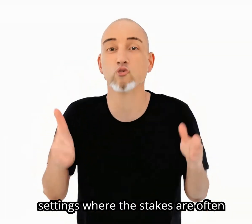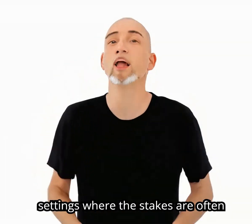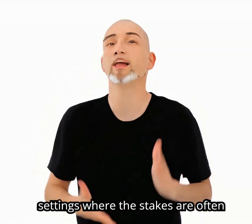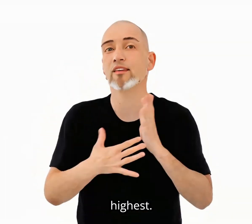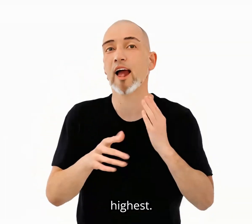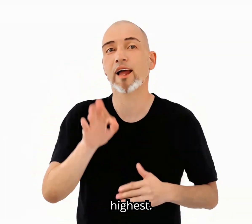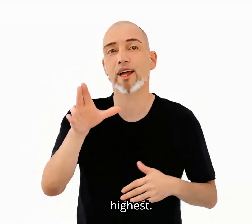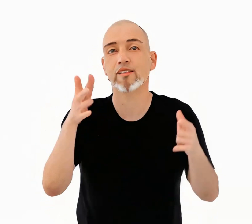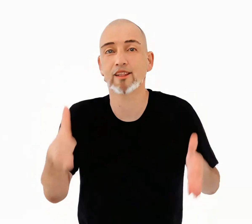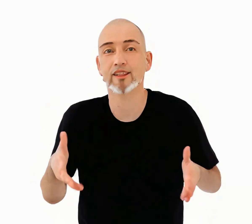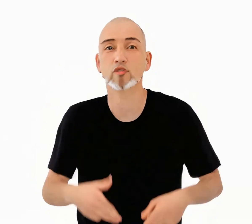often highest.